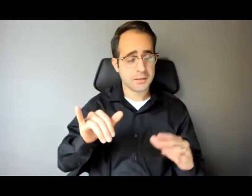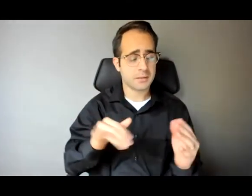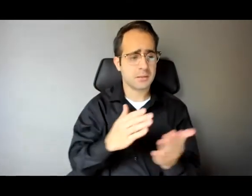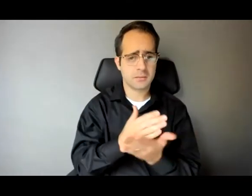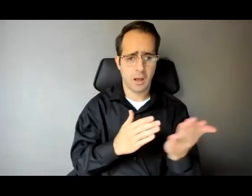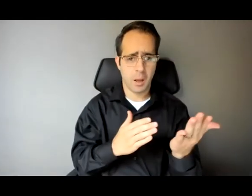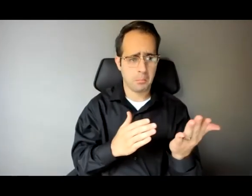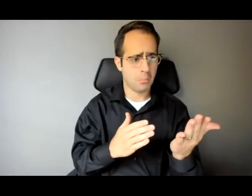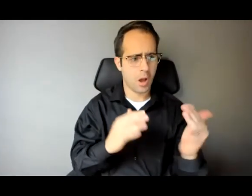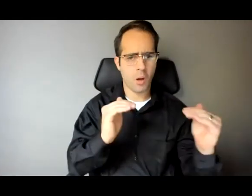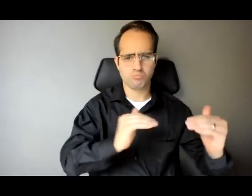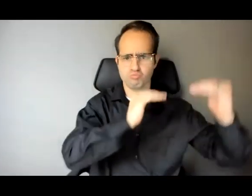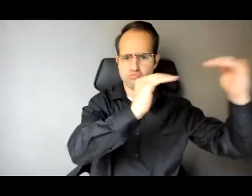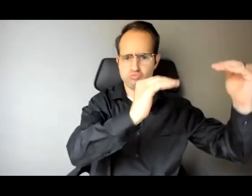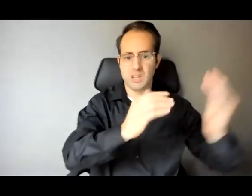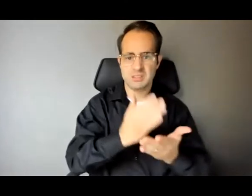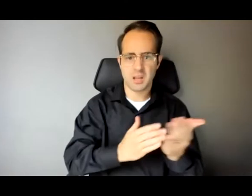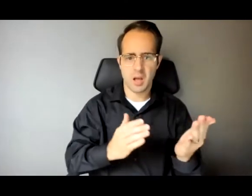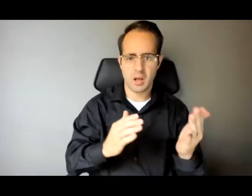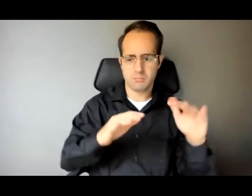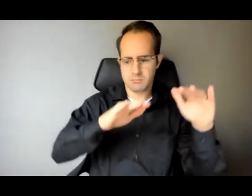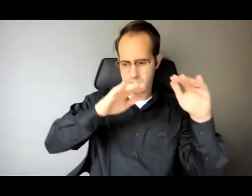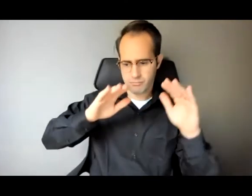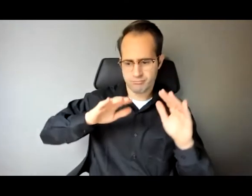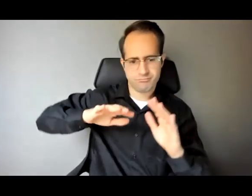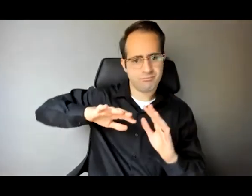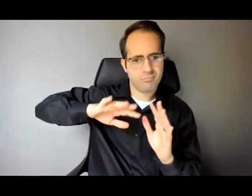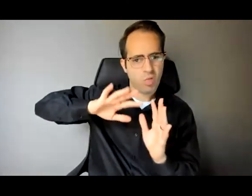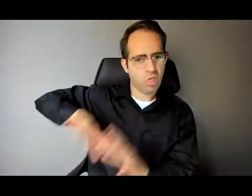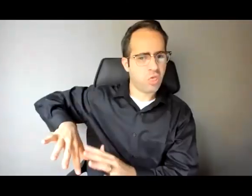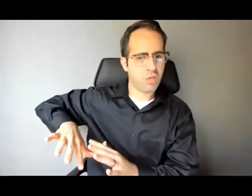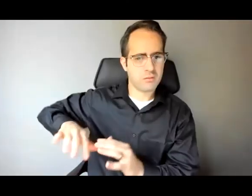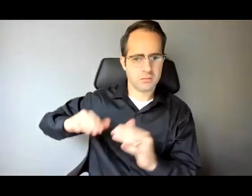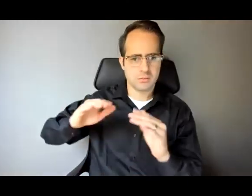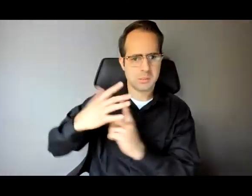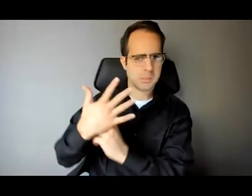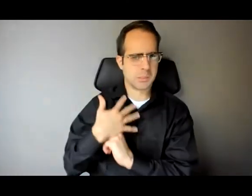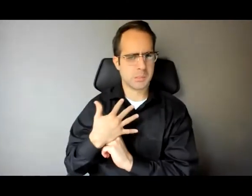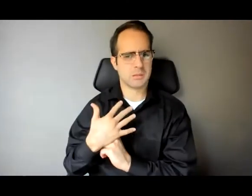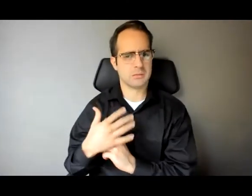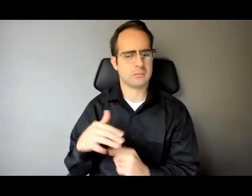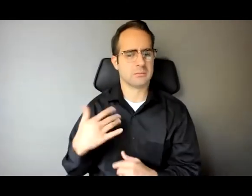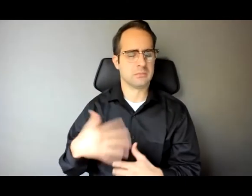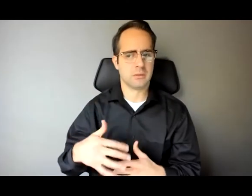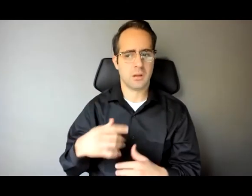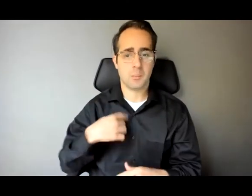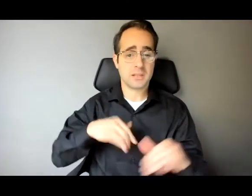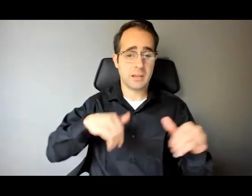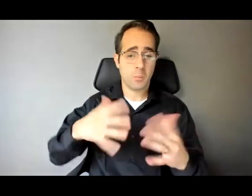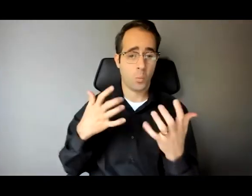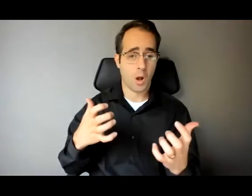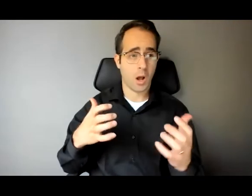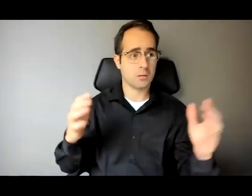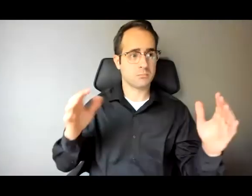And at the end of the day what it really comes down to is like we want this collective change we'll call it maybe at the institutional